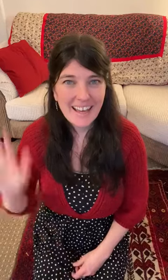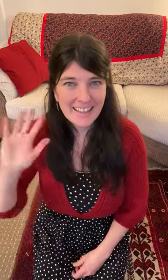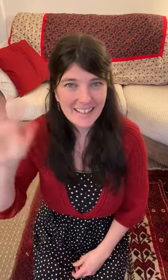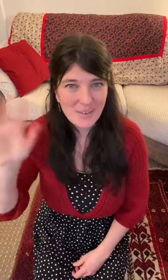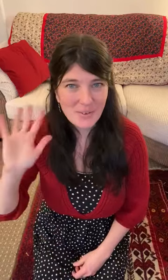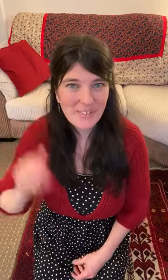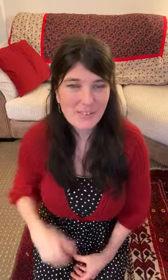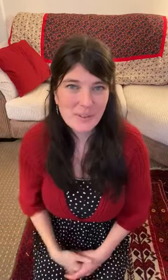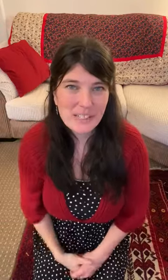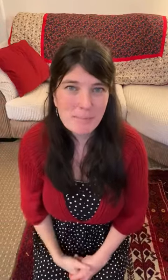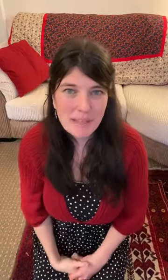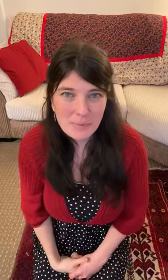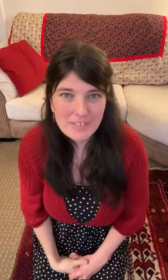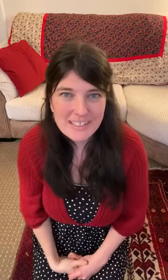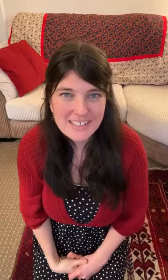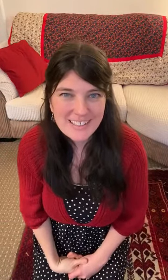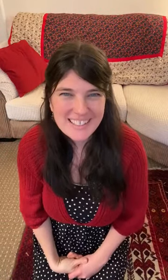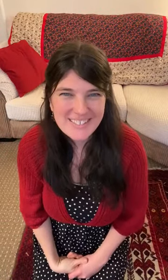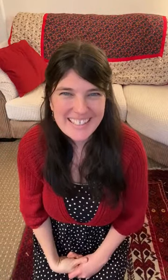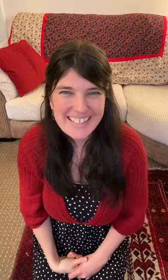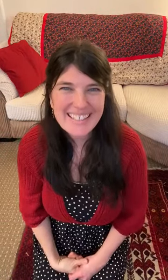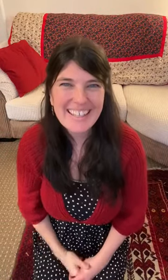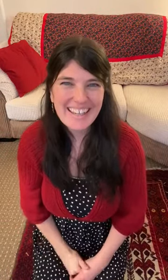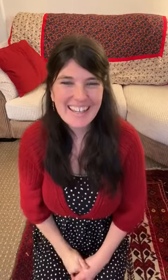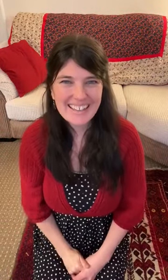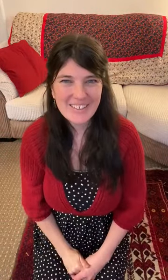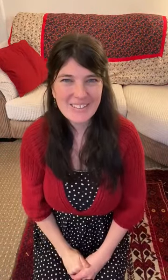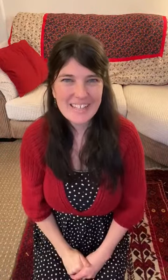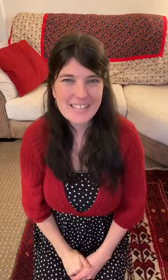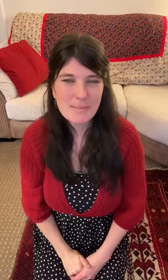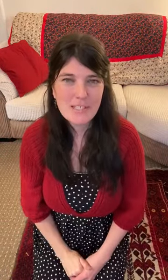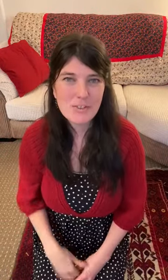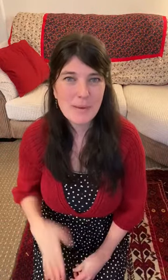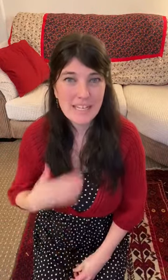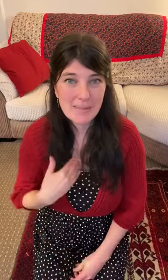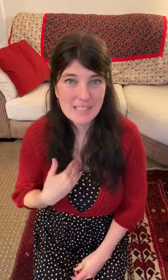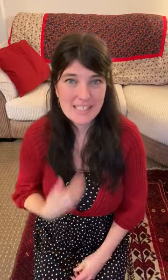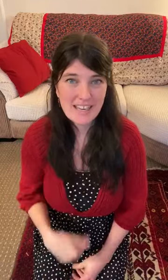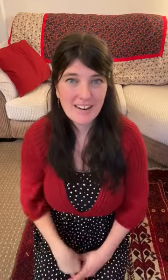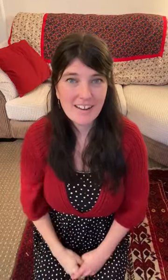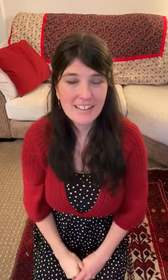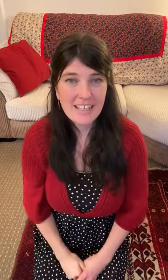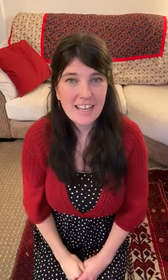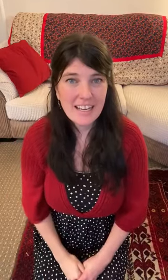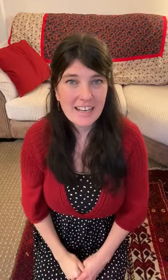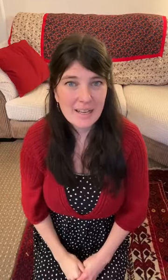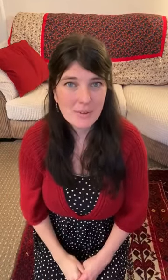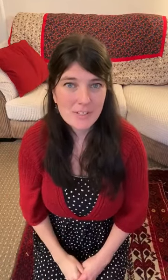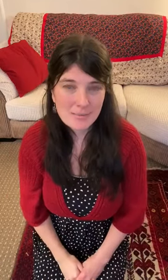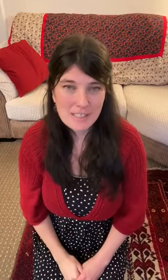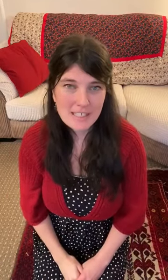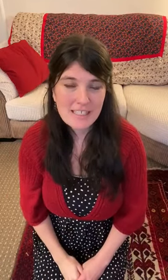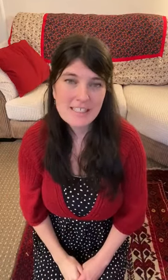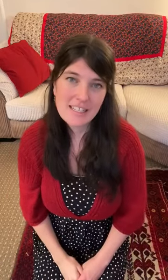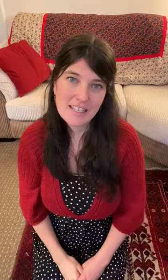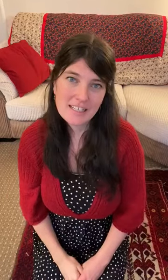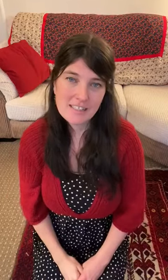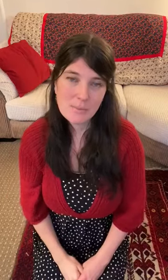Hello everyone in Ben-Wivis nursery. Hello, nice to meet you. My name is Sarah and I'm going to be sending some